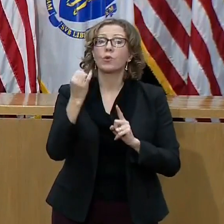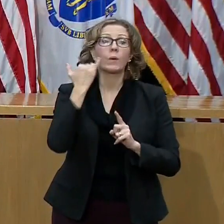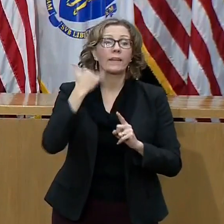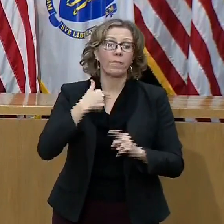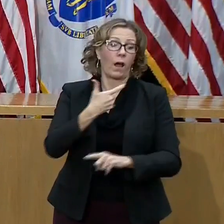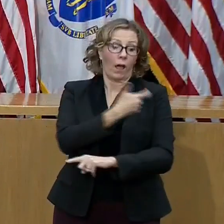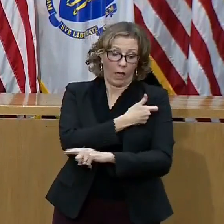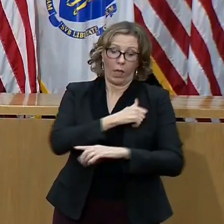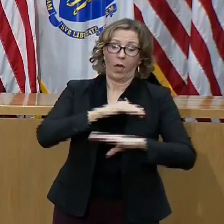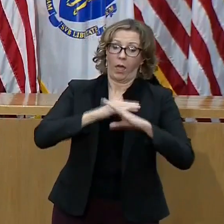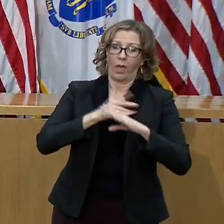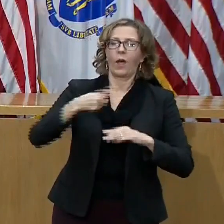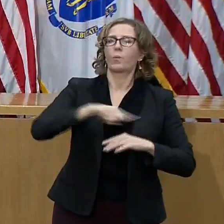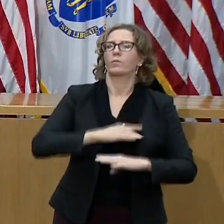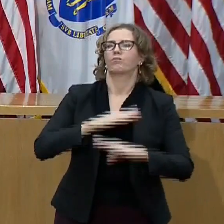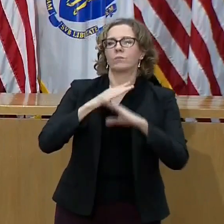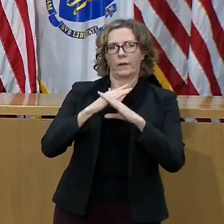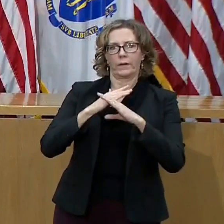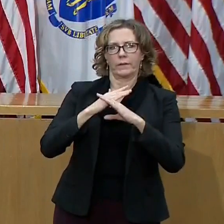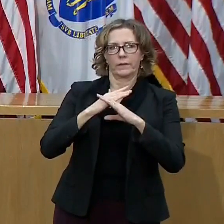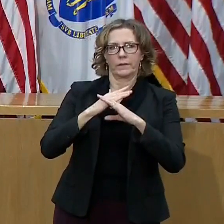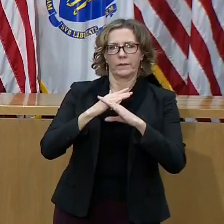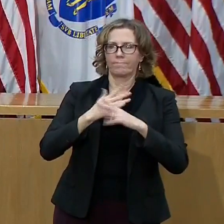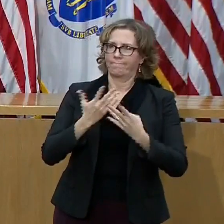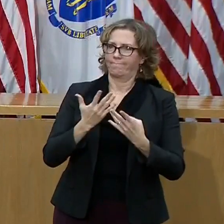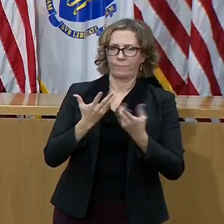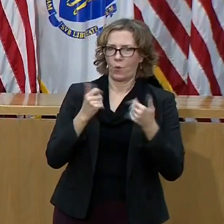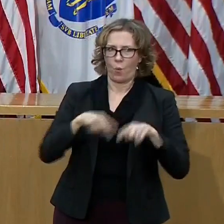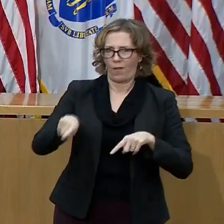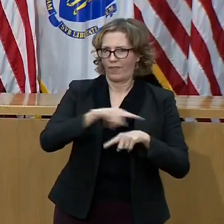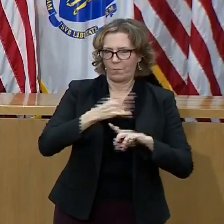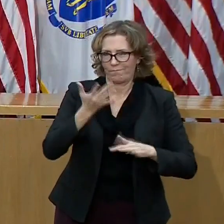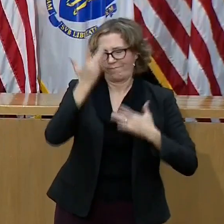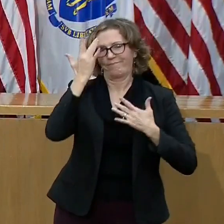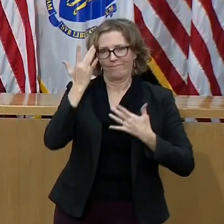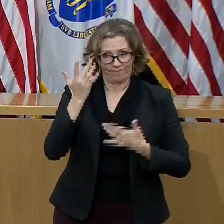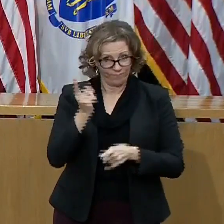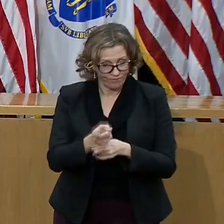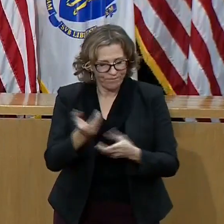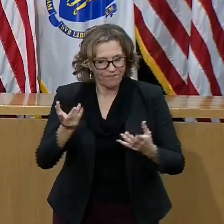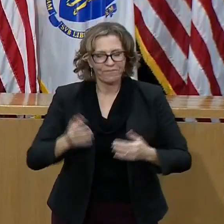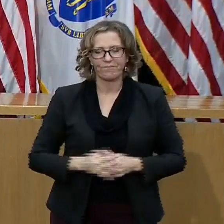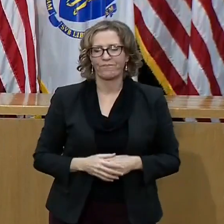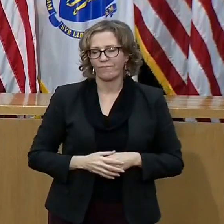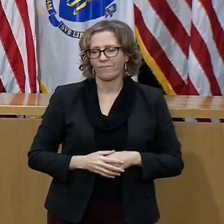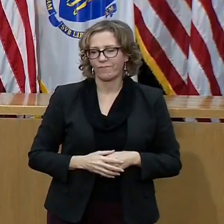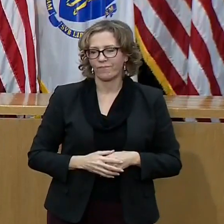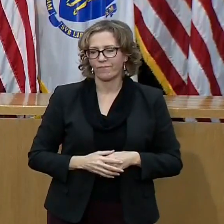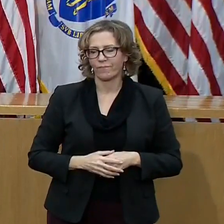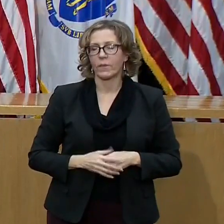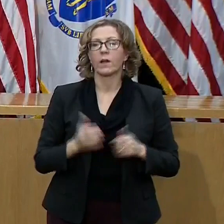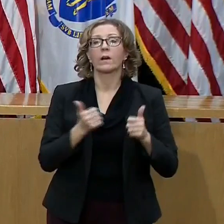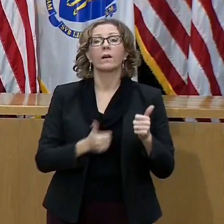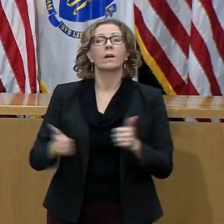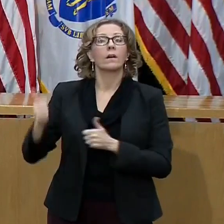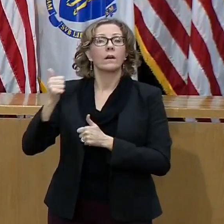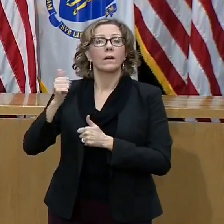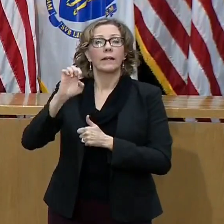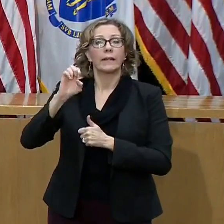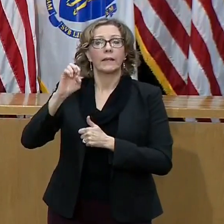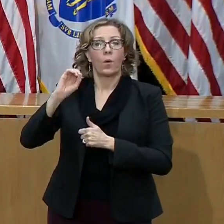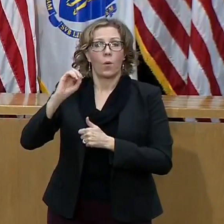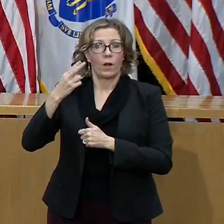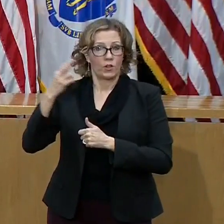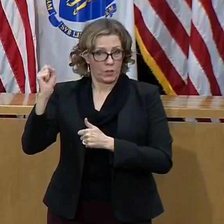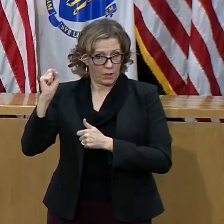COVID and the terrible illness that can come with it. The command center, the executive office of public safety and security, and the Department